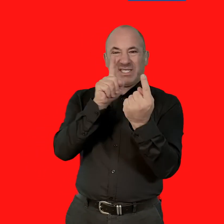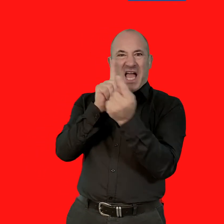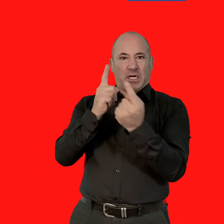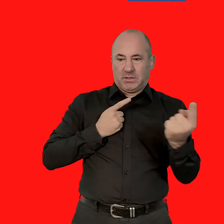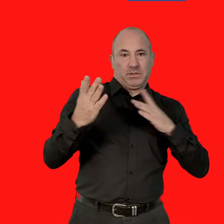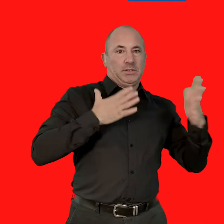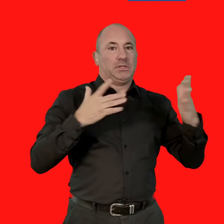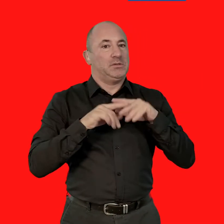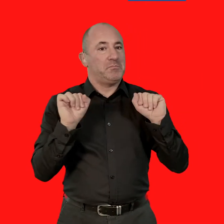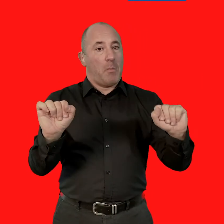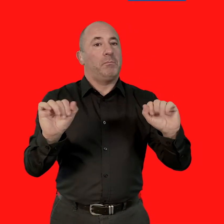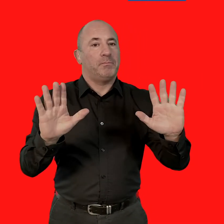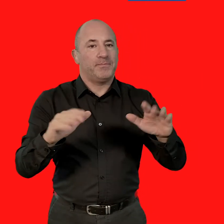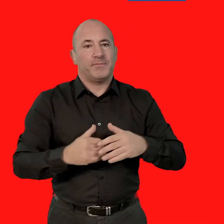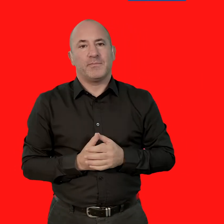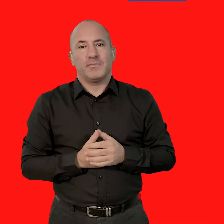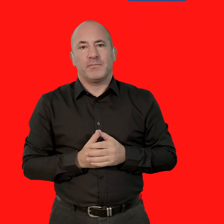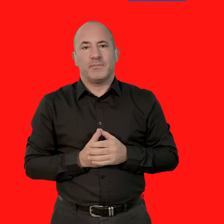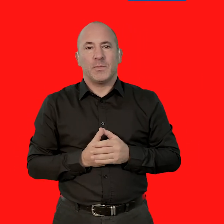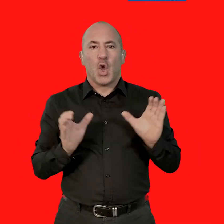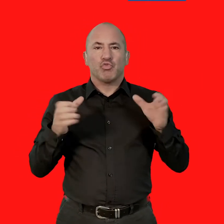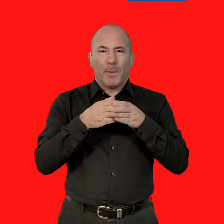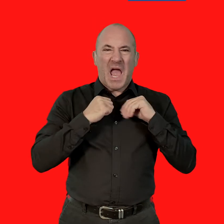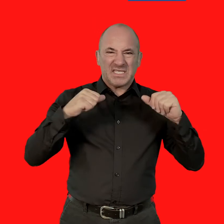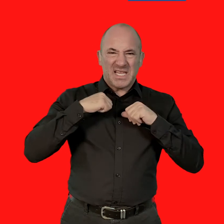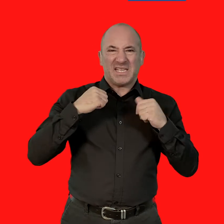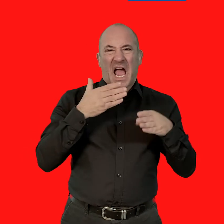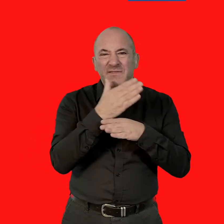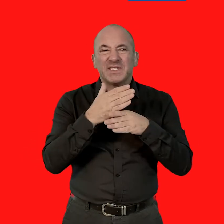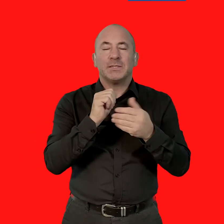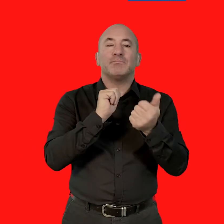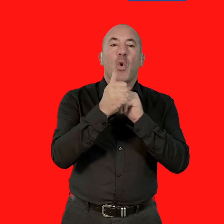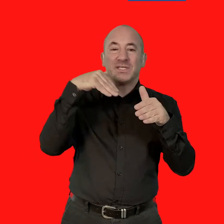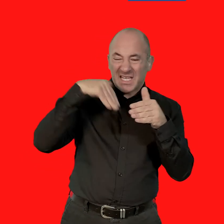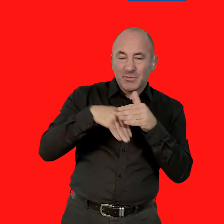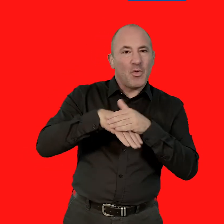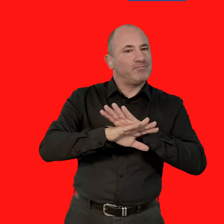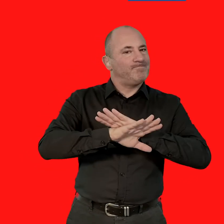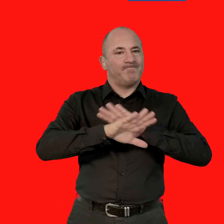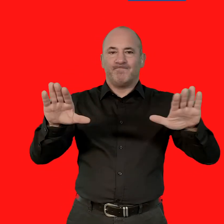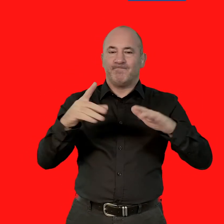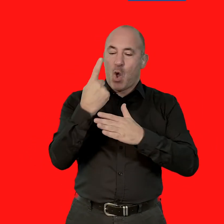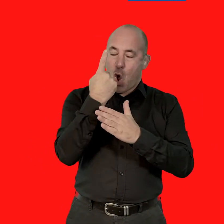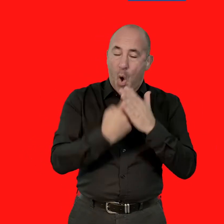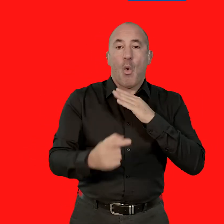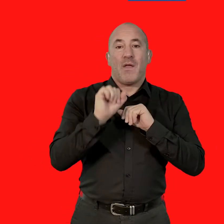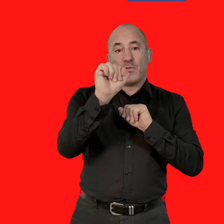higher risk contact activity. Group exercise activities and sports indoors should not take place,